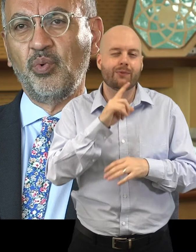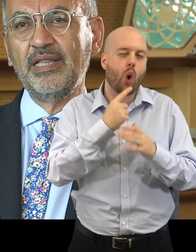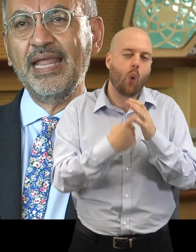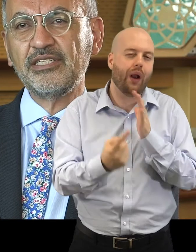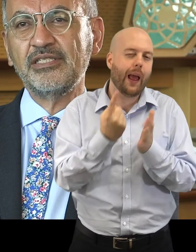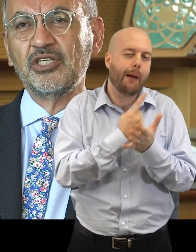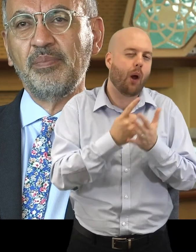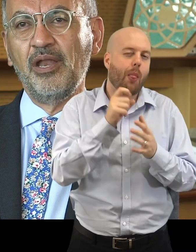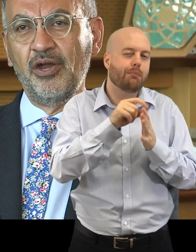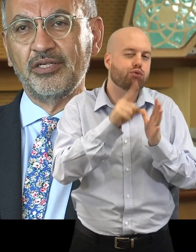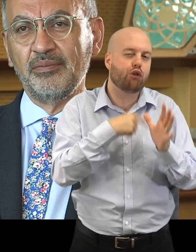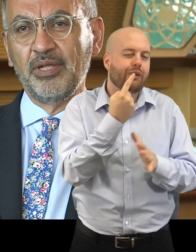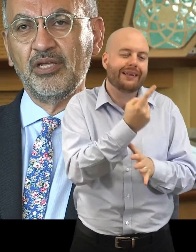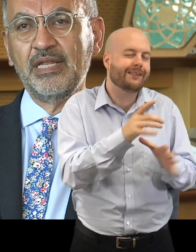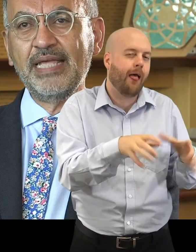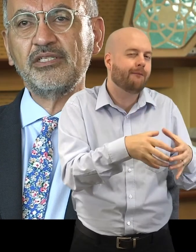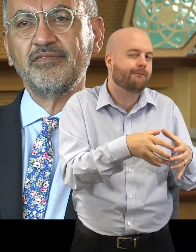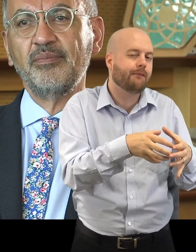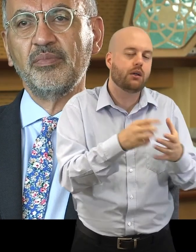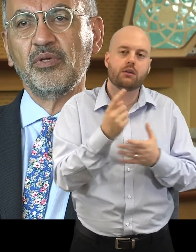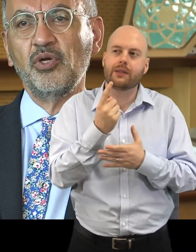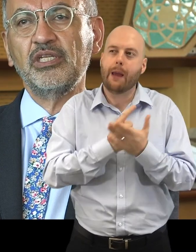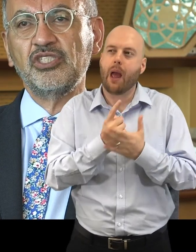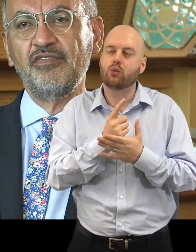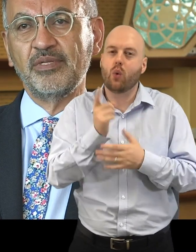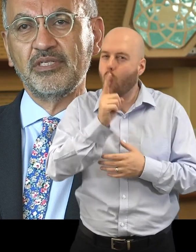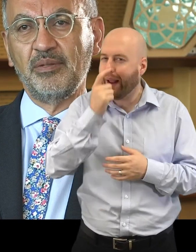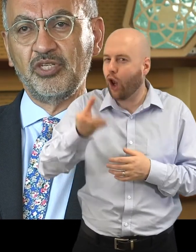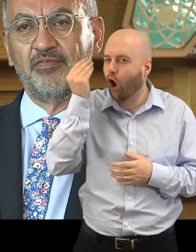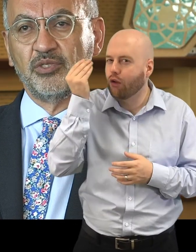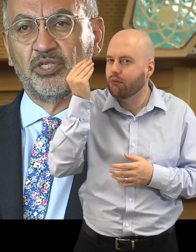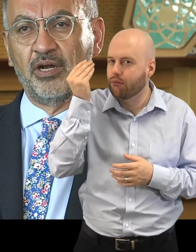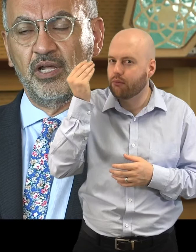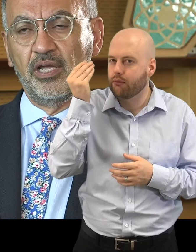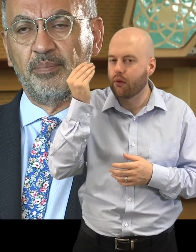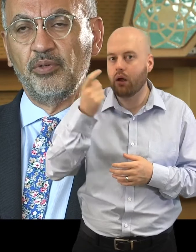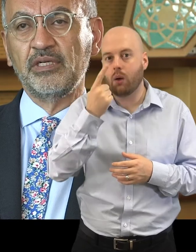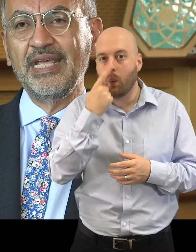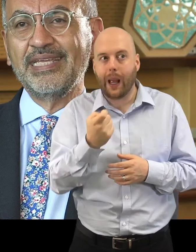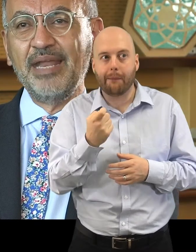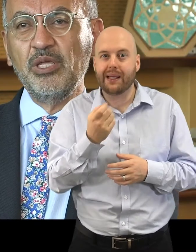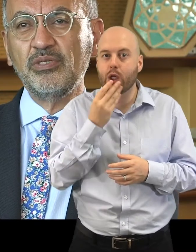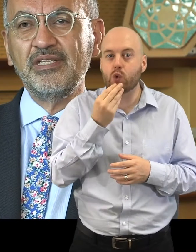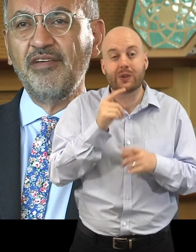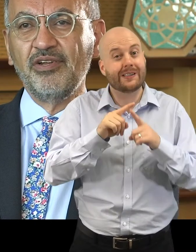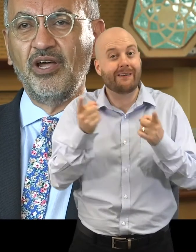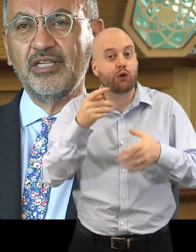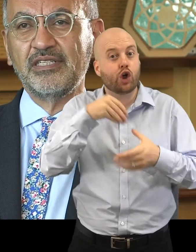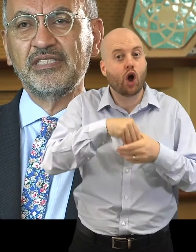what lessons can be learned. Because lessons from good achievements, the achievements which are important, can be used in different contexts, in